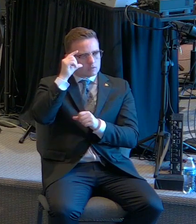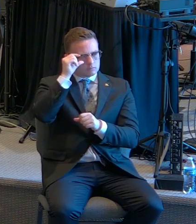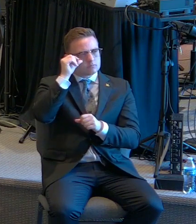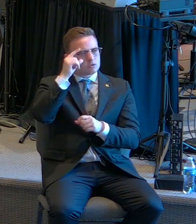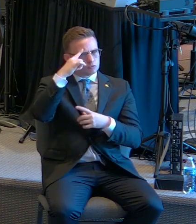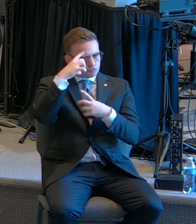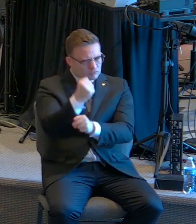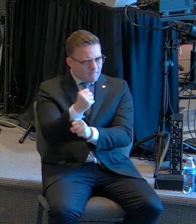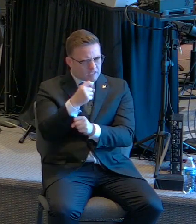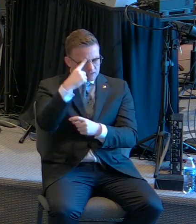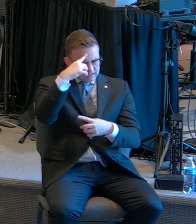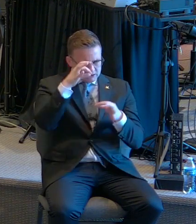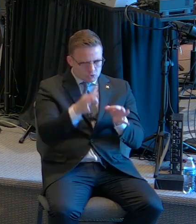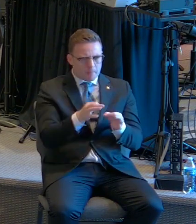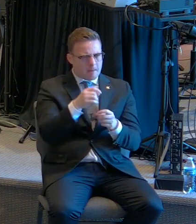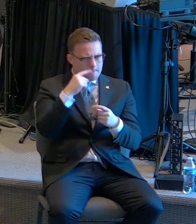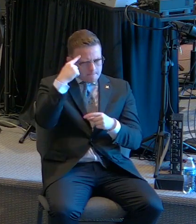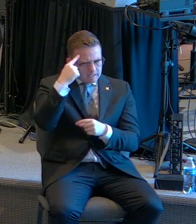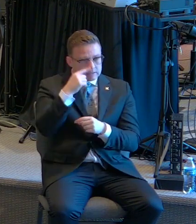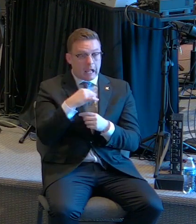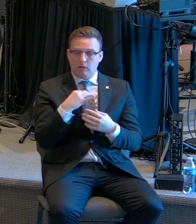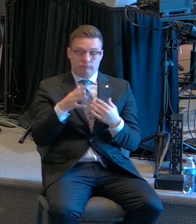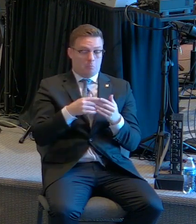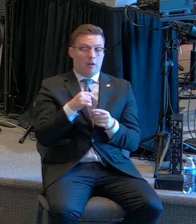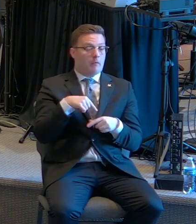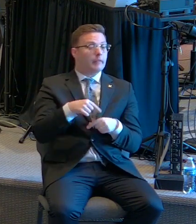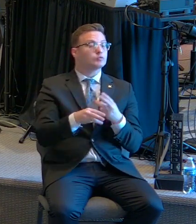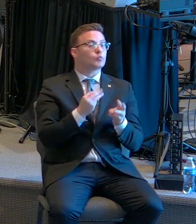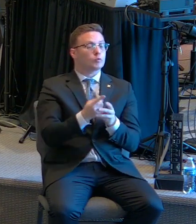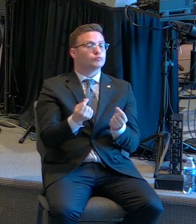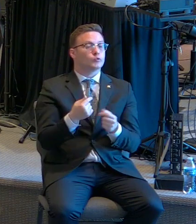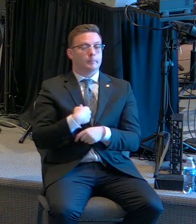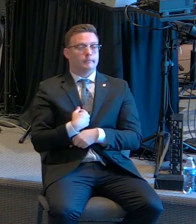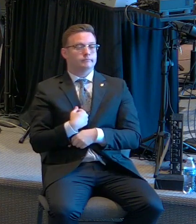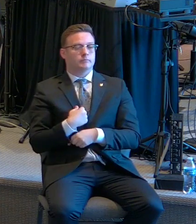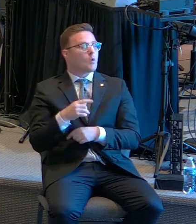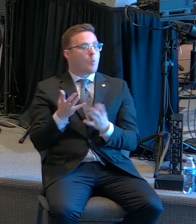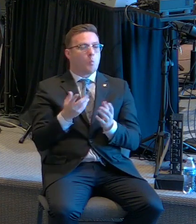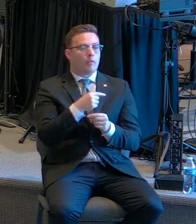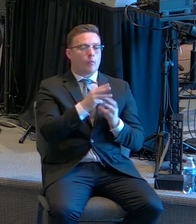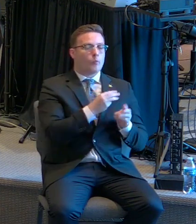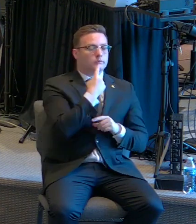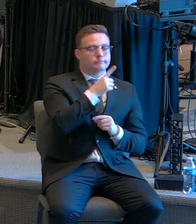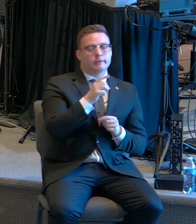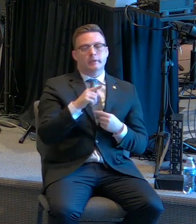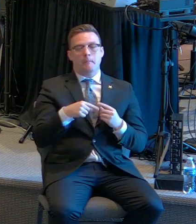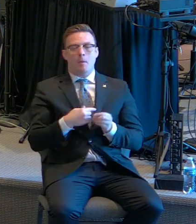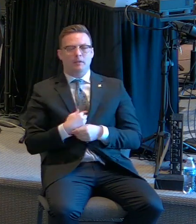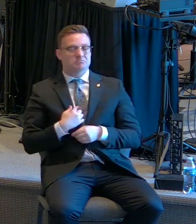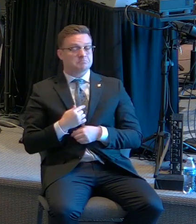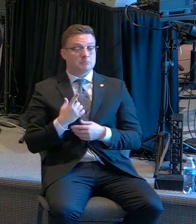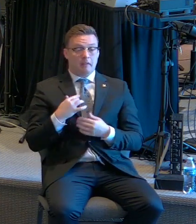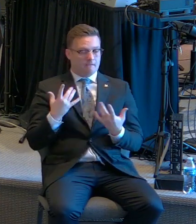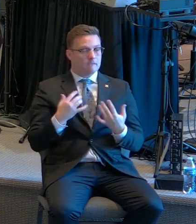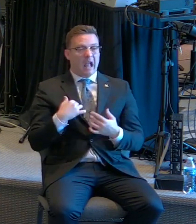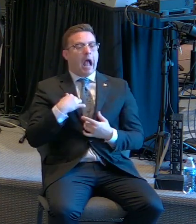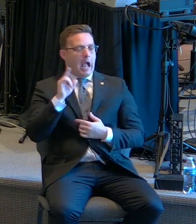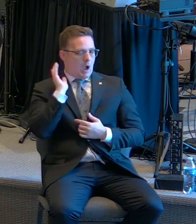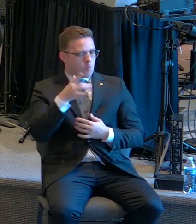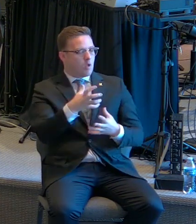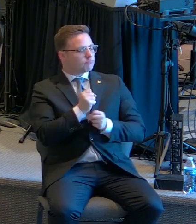don't care what this world is going to do to me. I don't care what this world says about me. I'll take the fire.